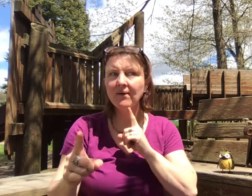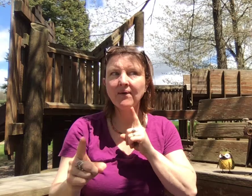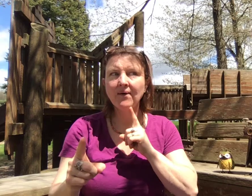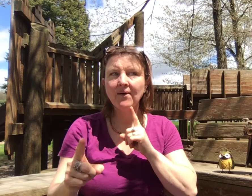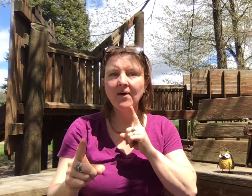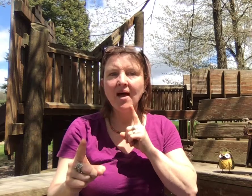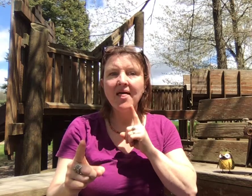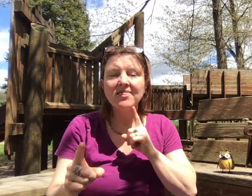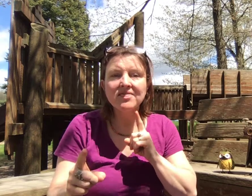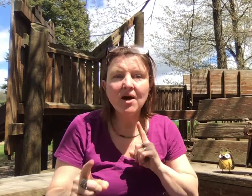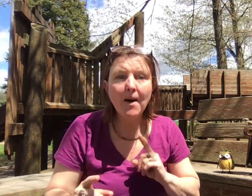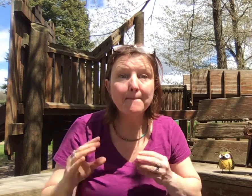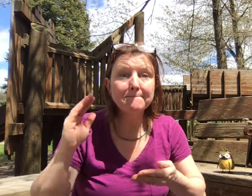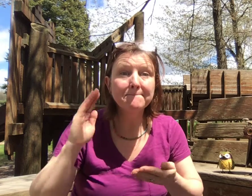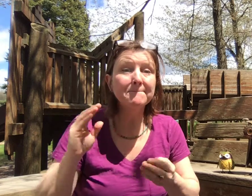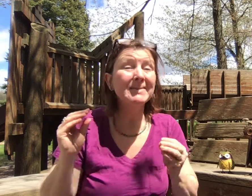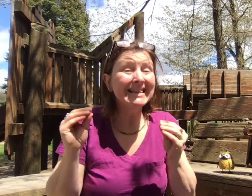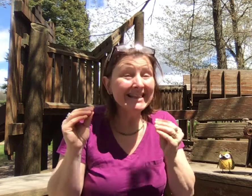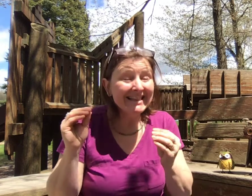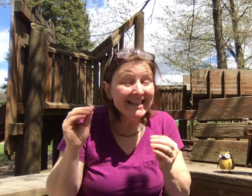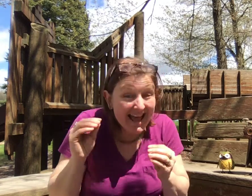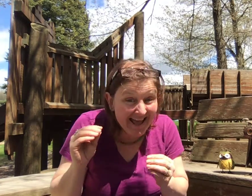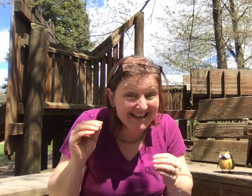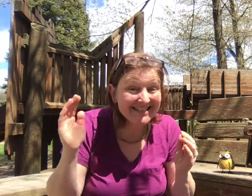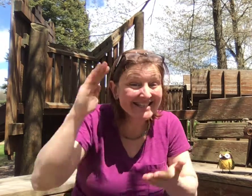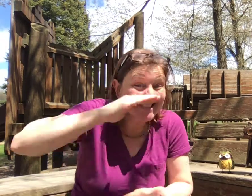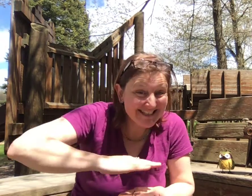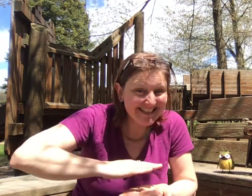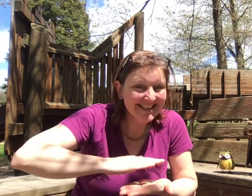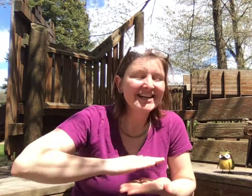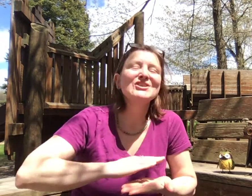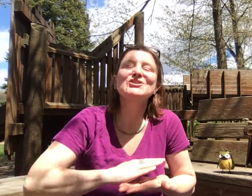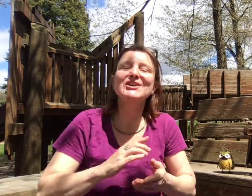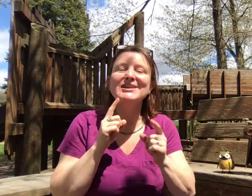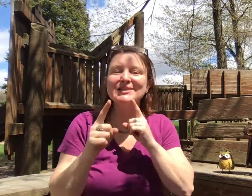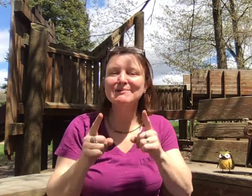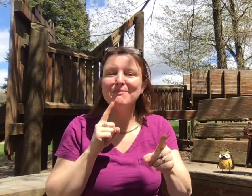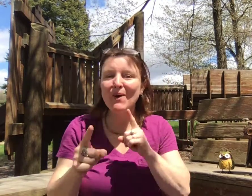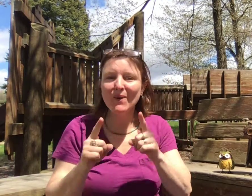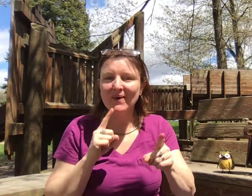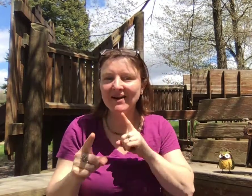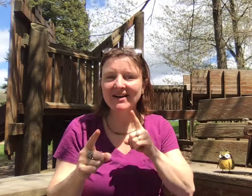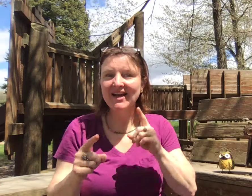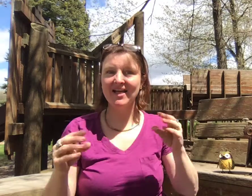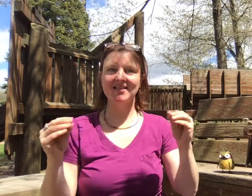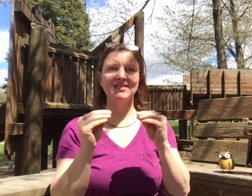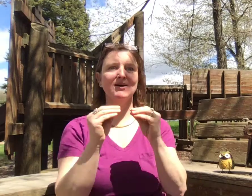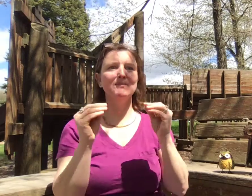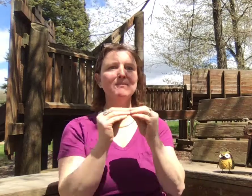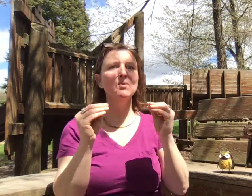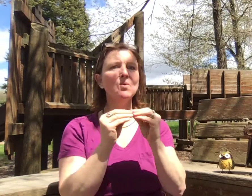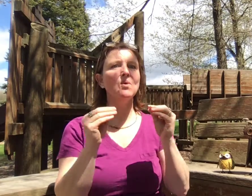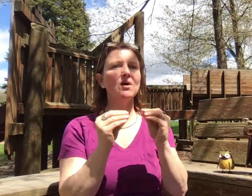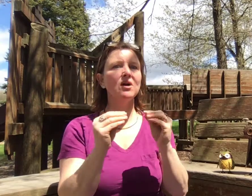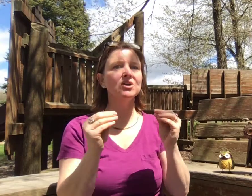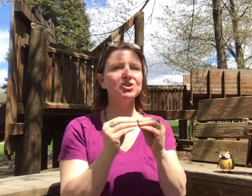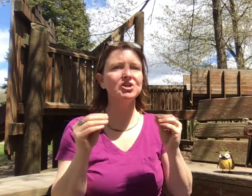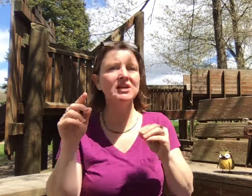The less she spoke, the more she